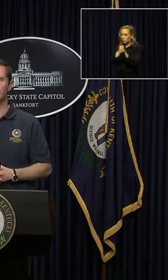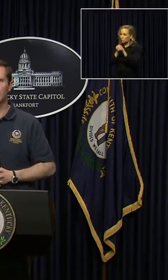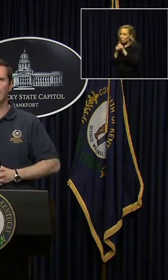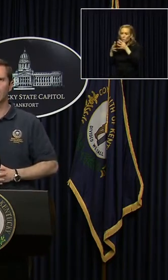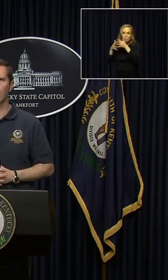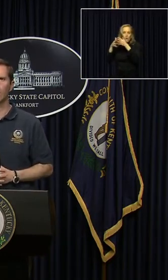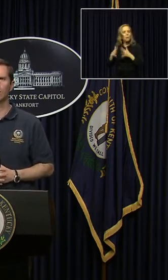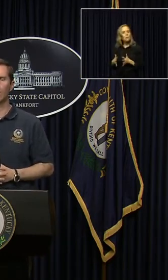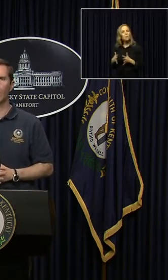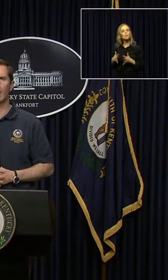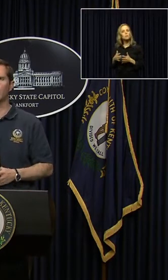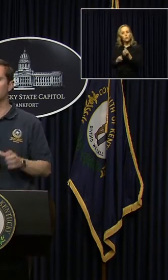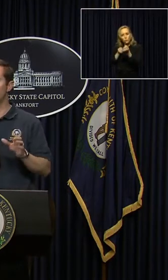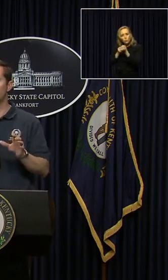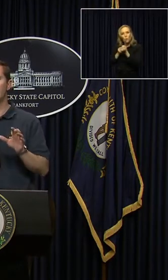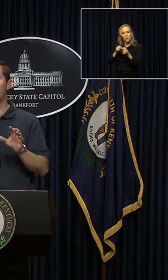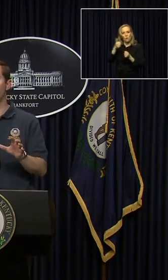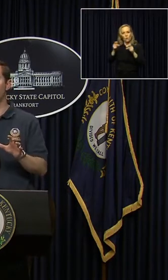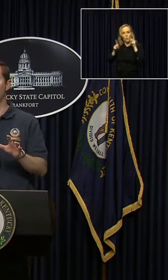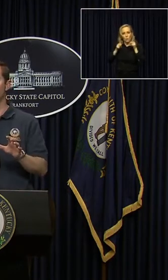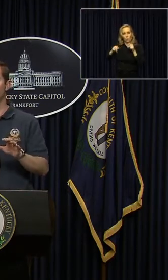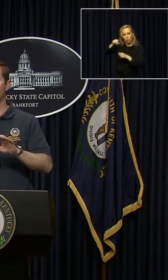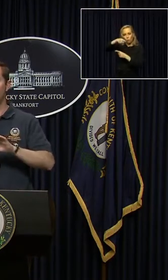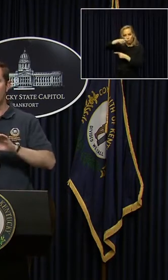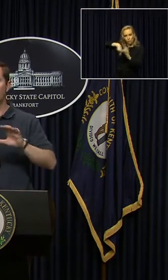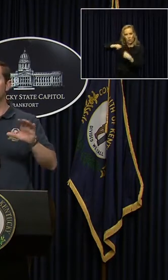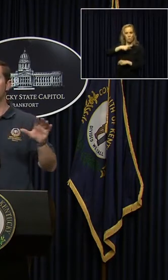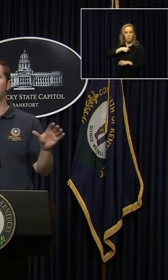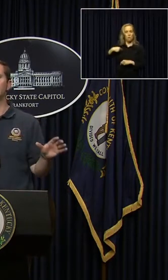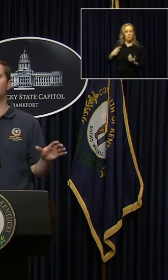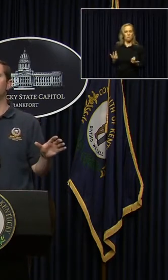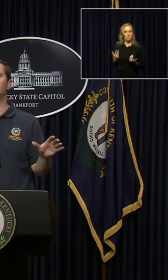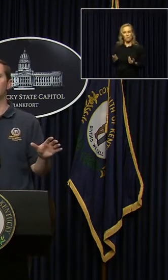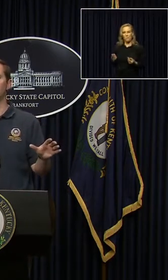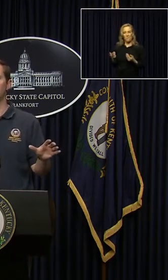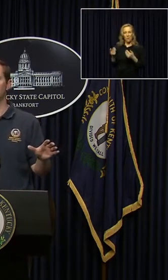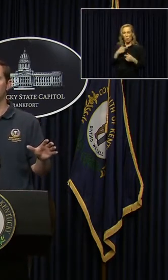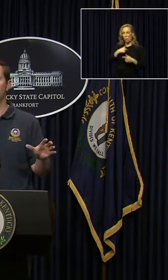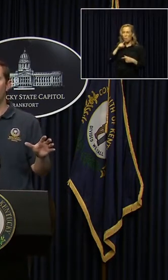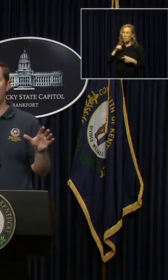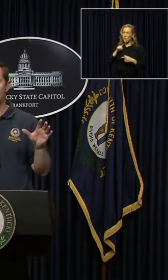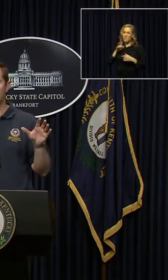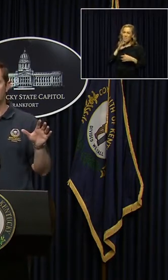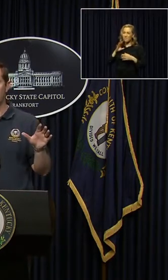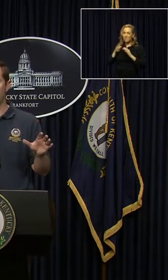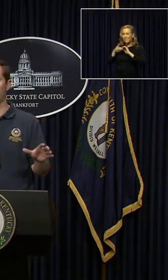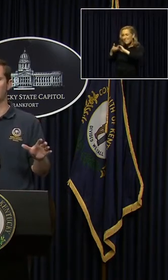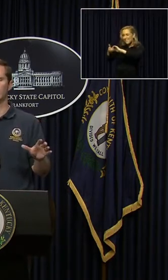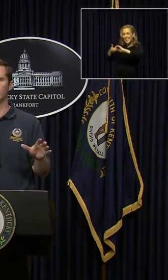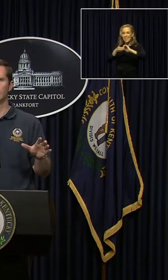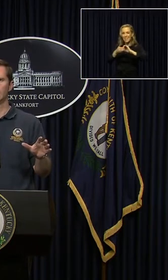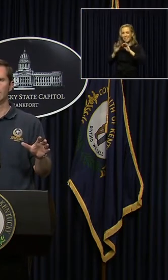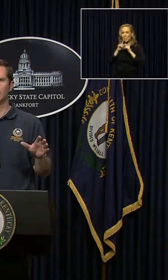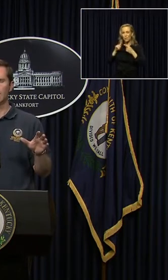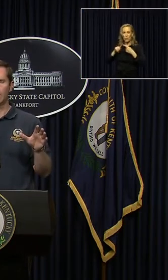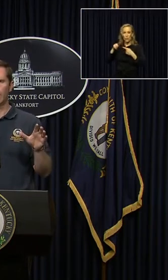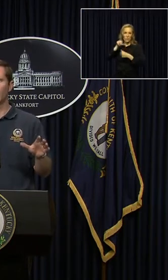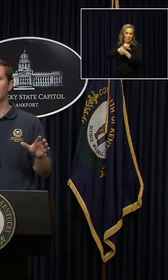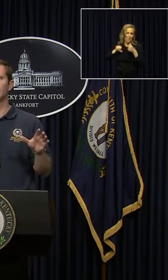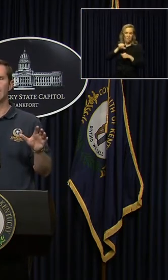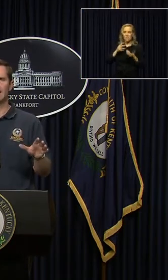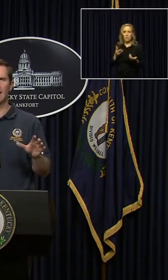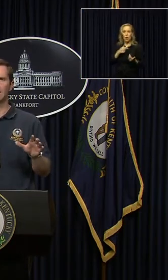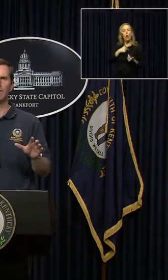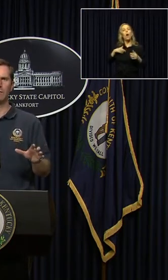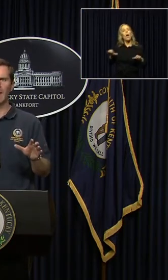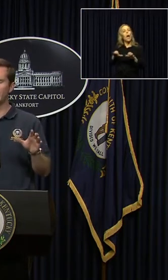to protect those around us more than ever. We are connected to each other. Our actions matter. I've said